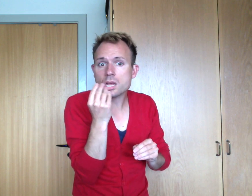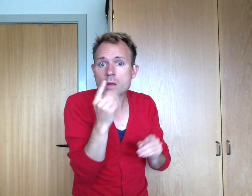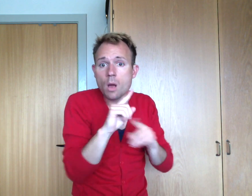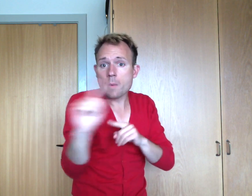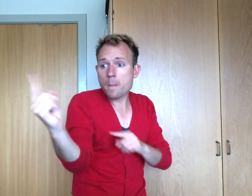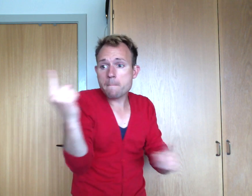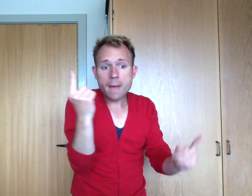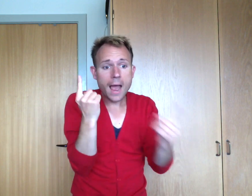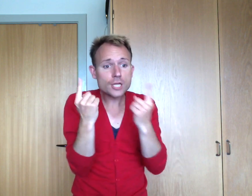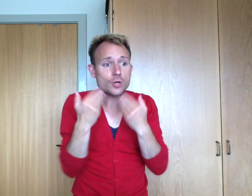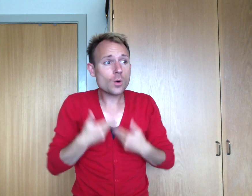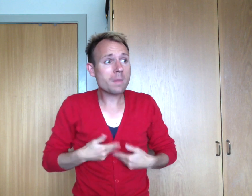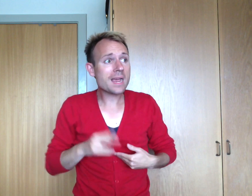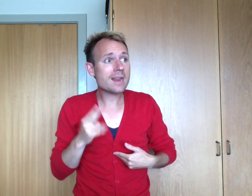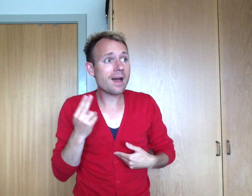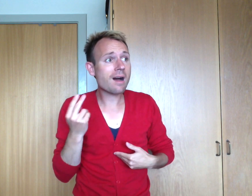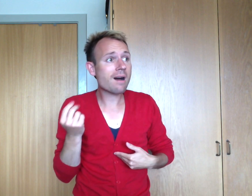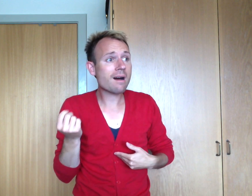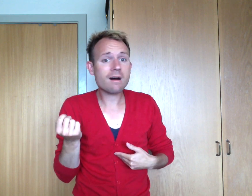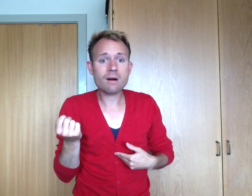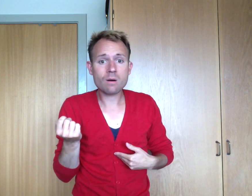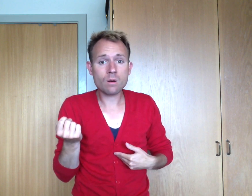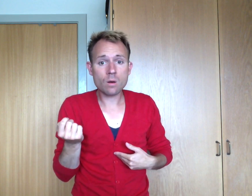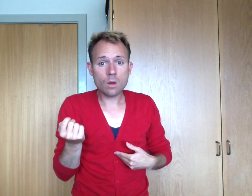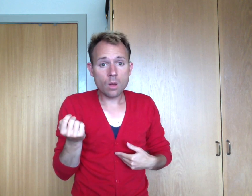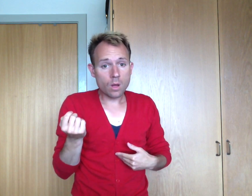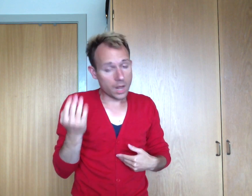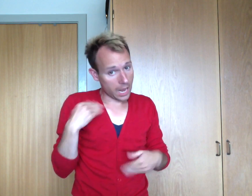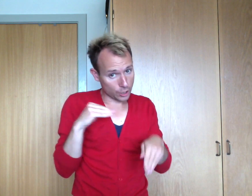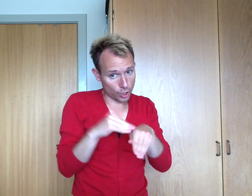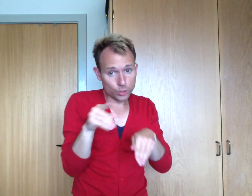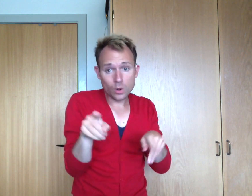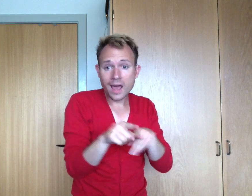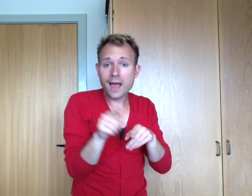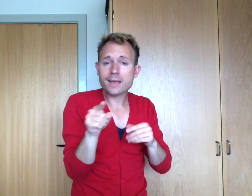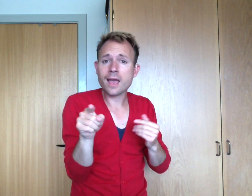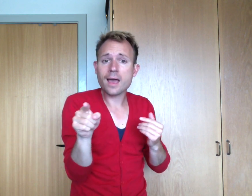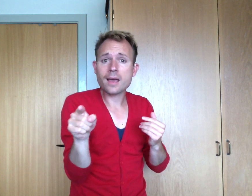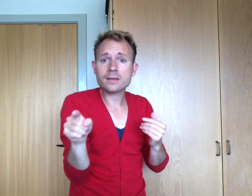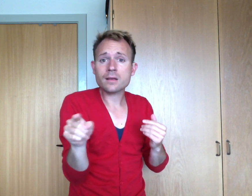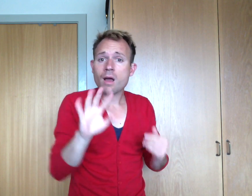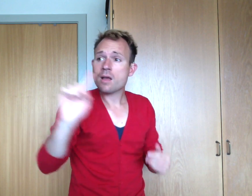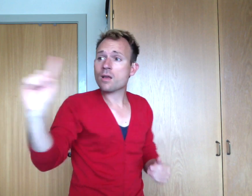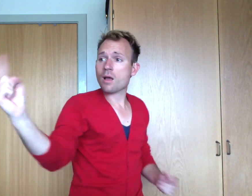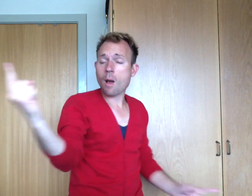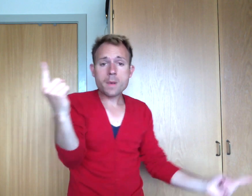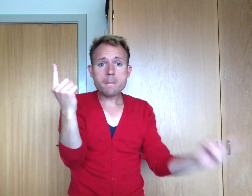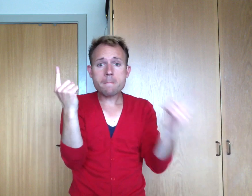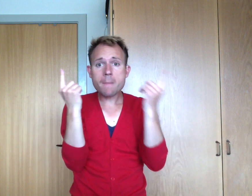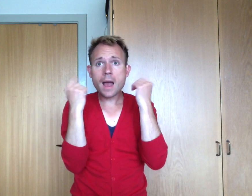coming back to me And when I touch you like that It's all coming back